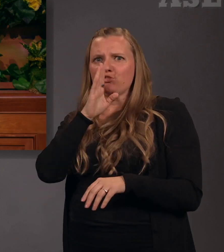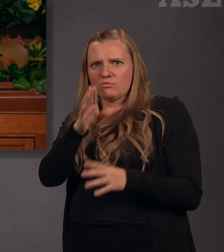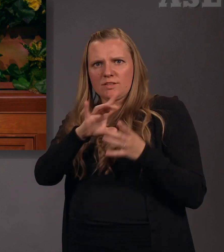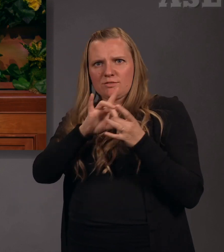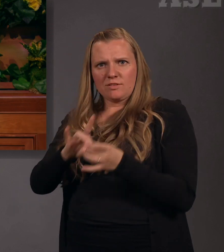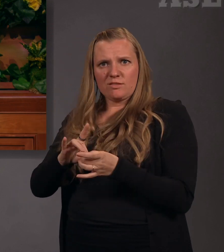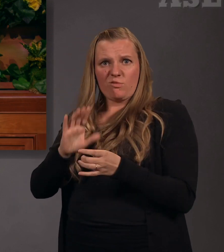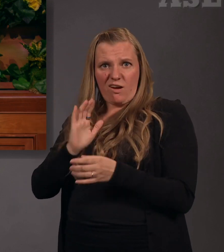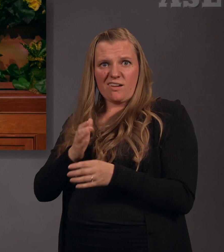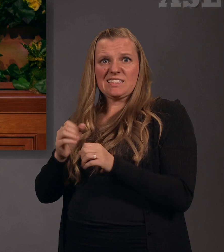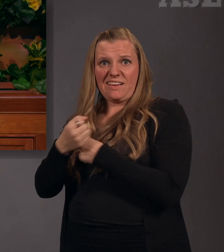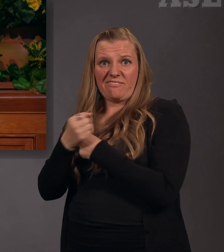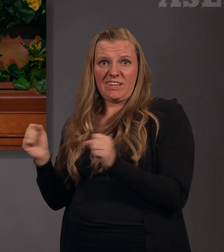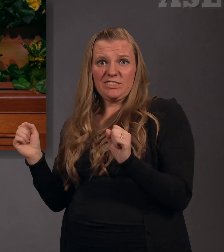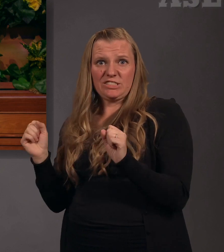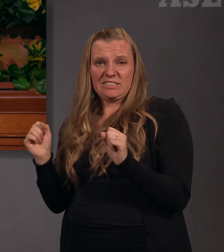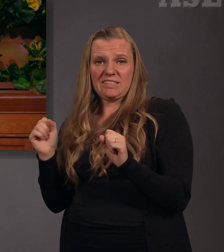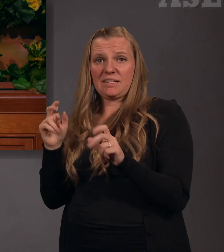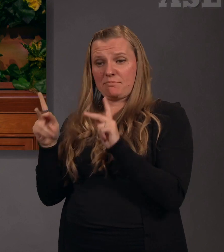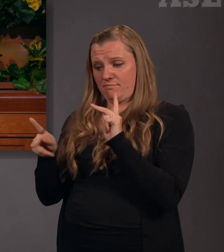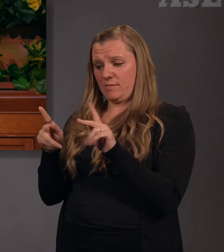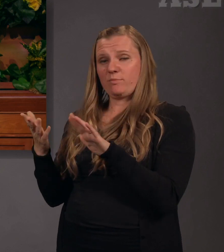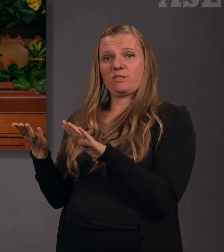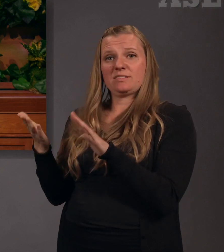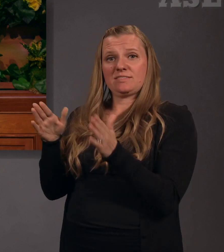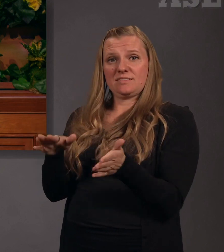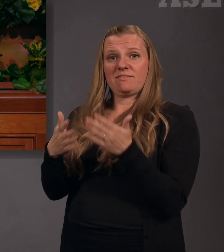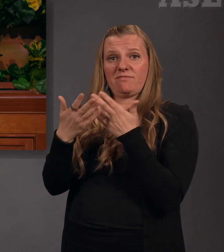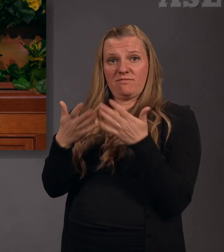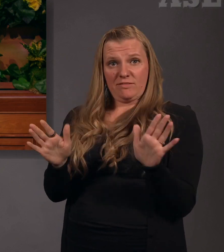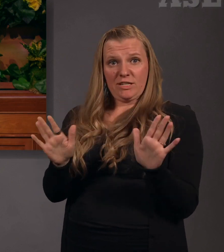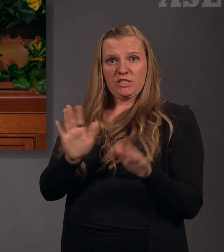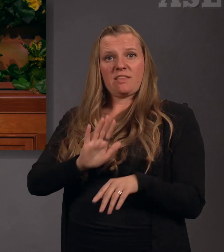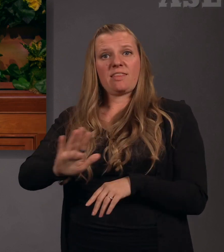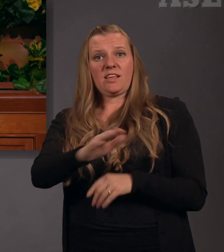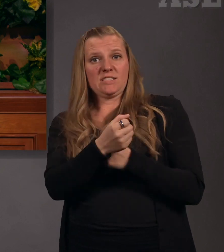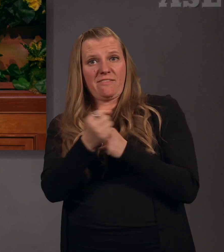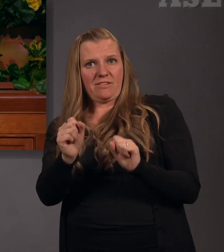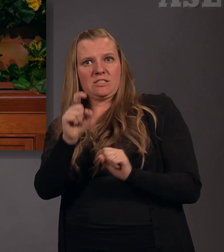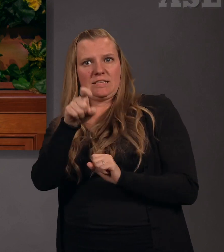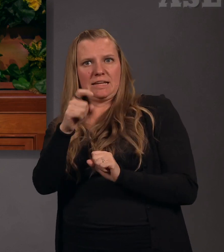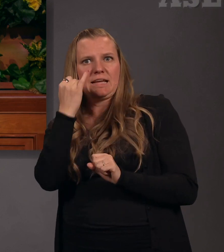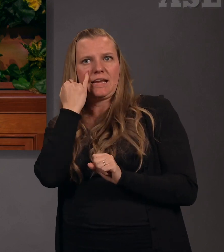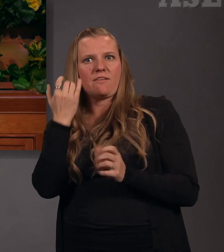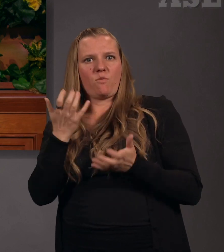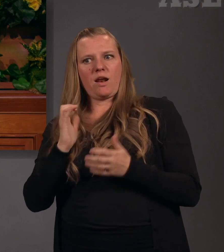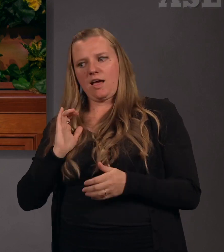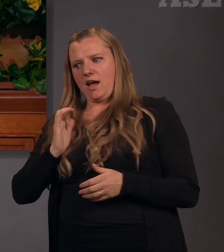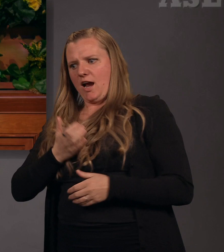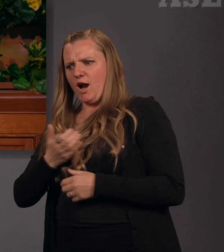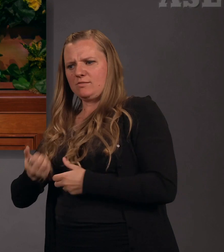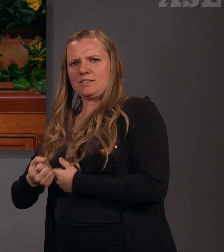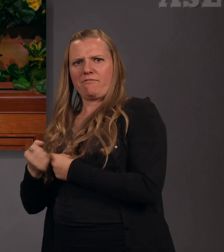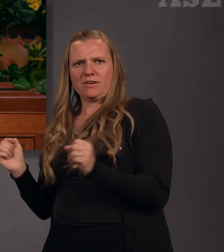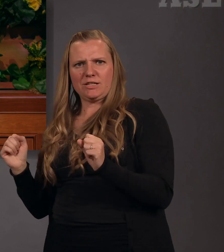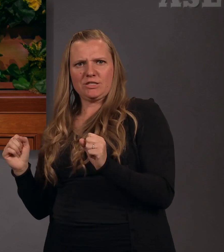as pertaining to our salvation, for their salvation is necessary and essential to our